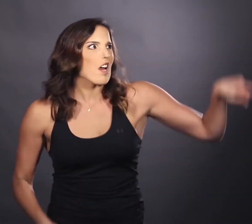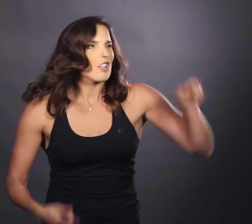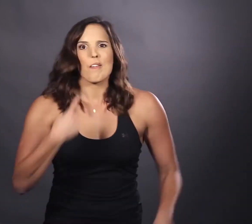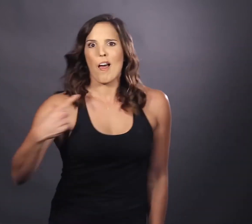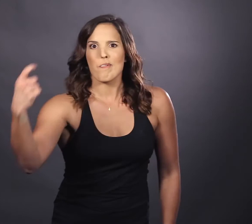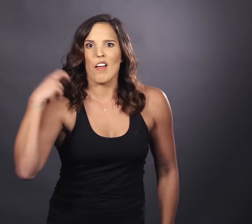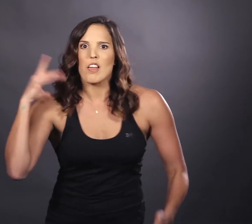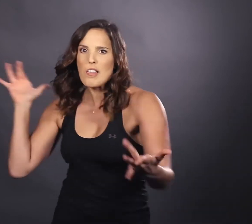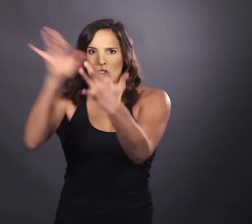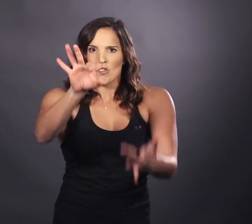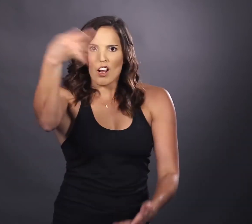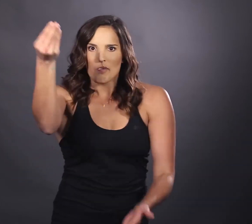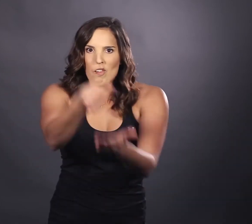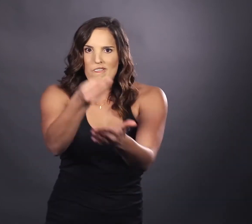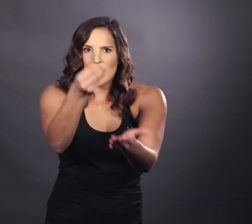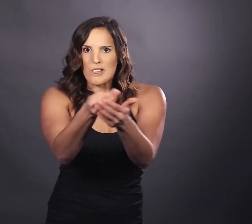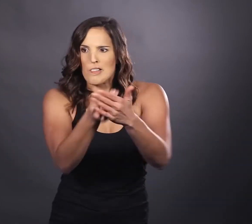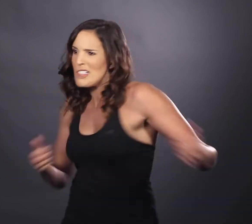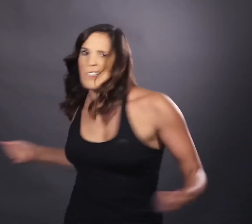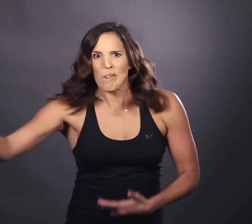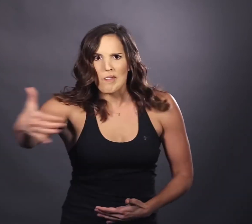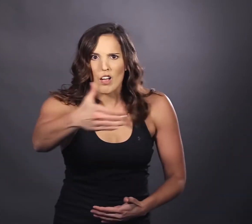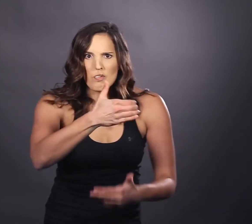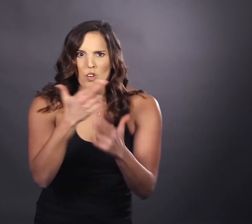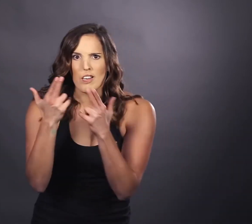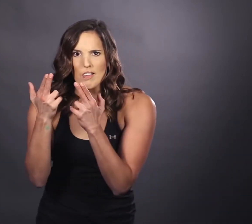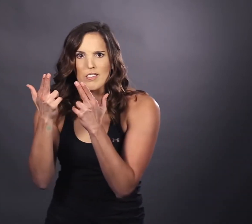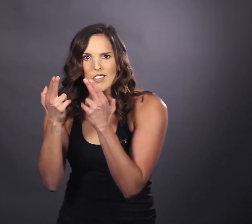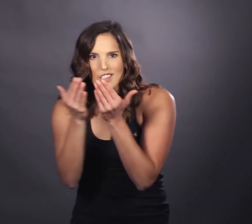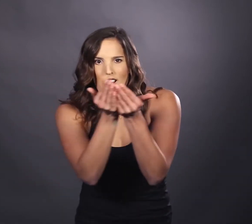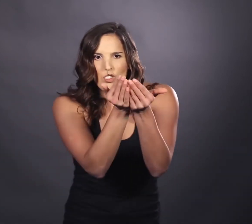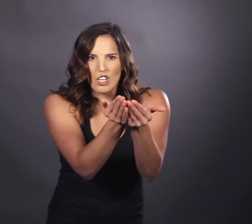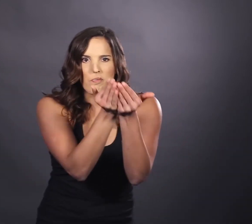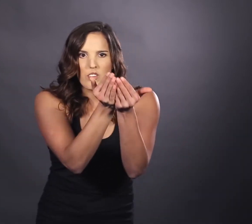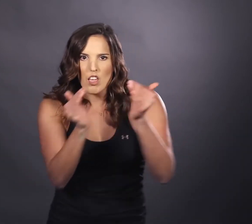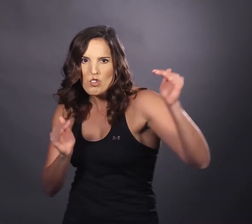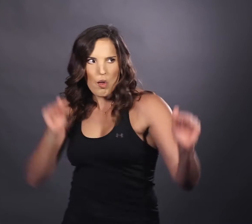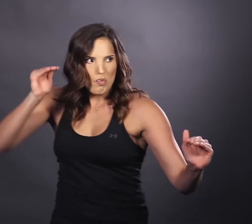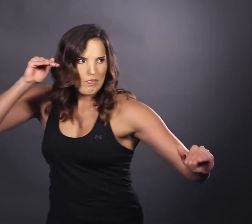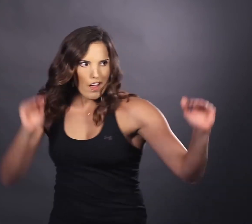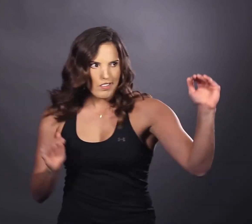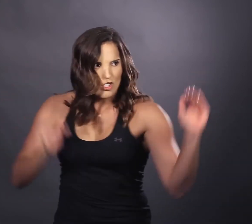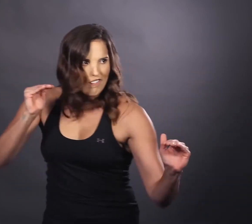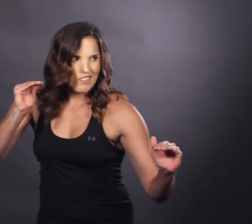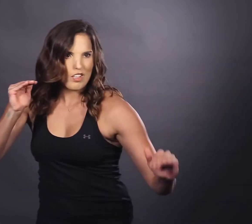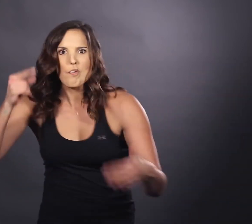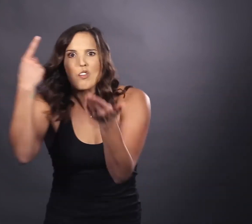waiting them out I go to France for more funds, I come back with more guns And ships, and so their balance shifts We